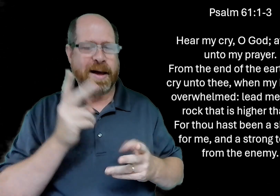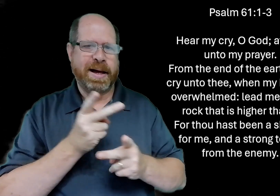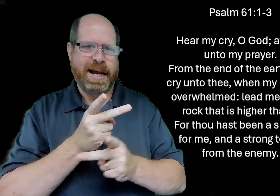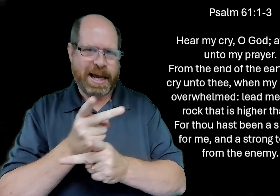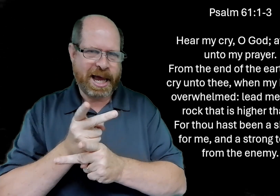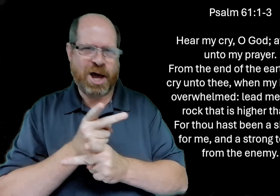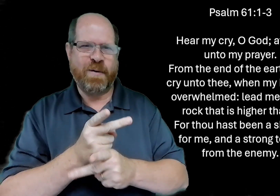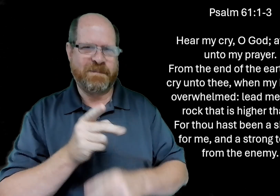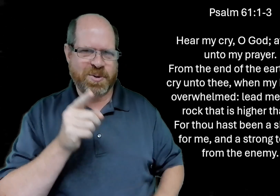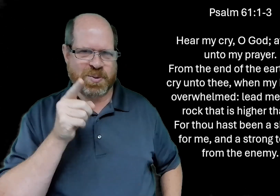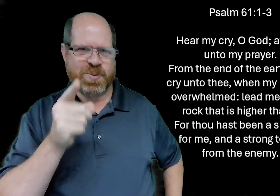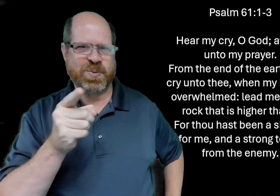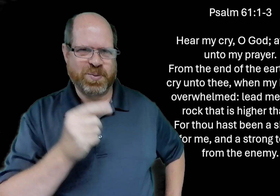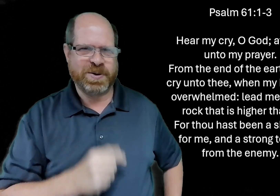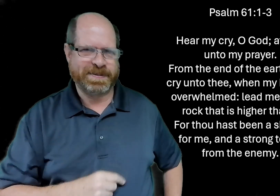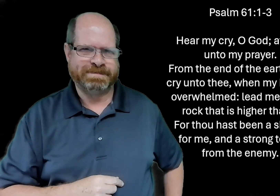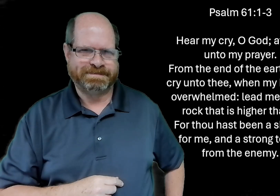and god takes care of you